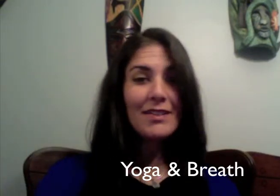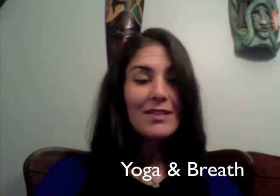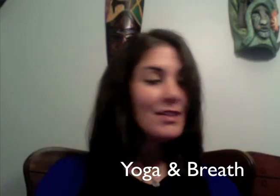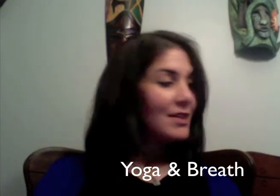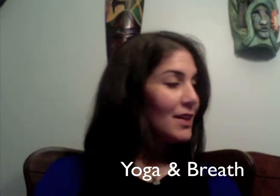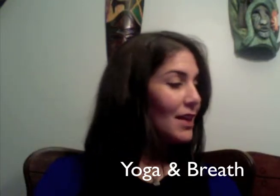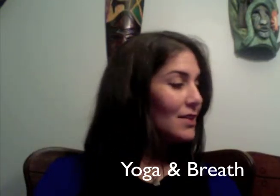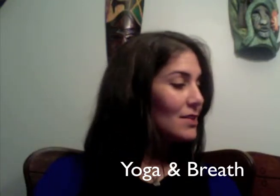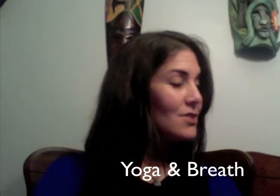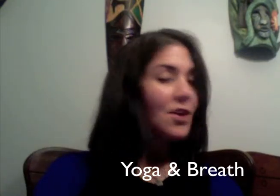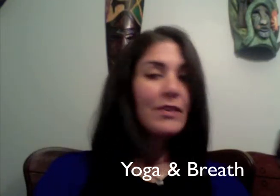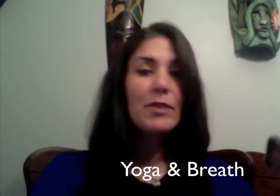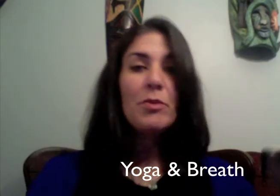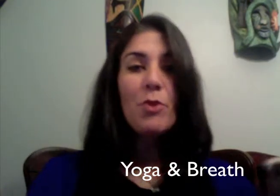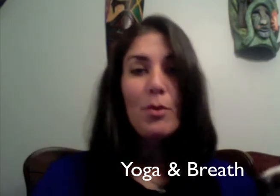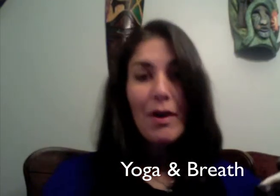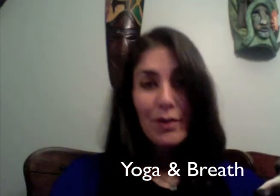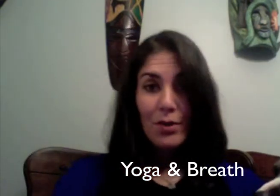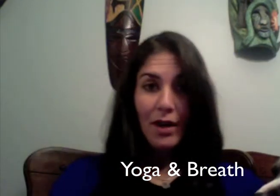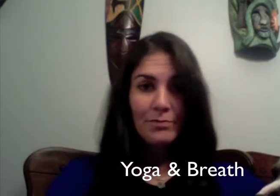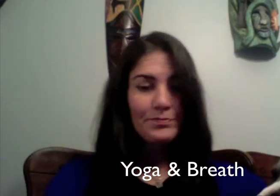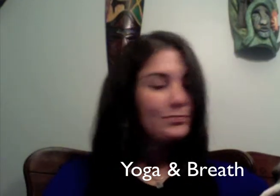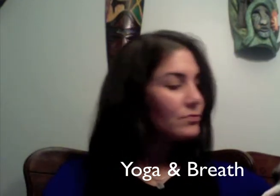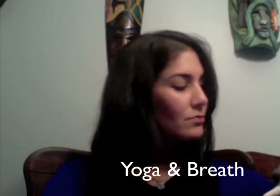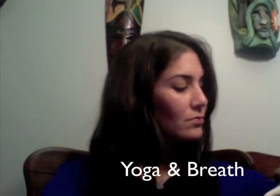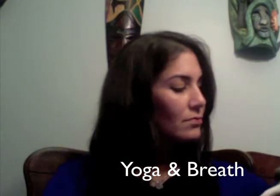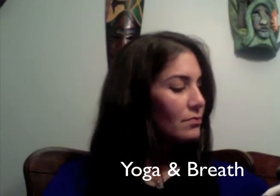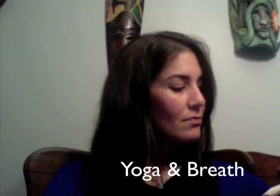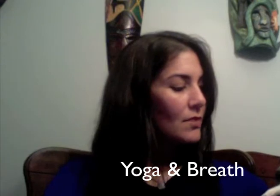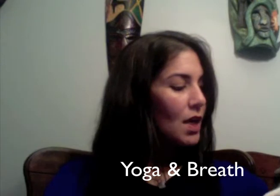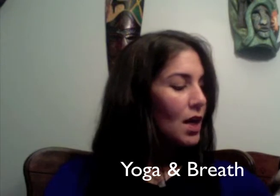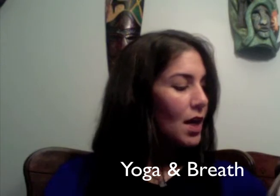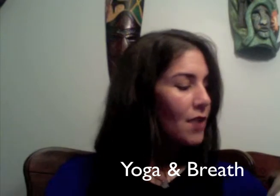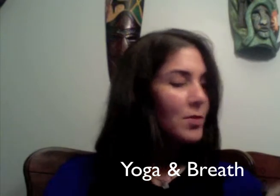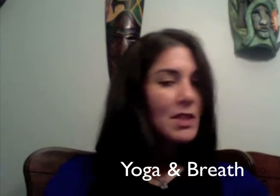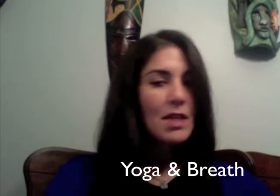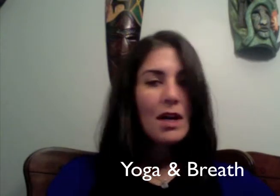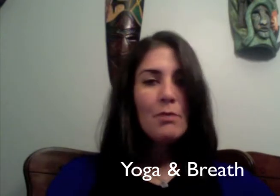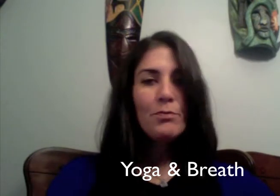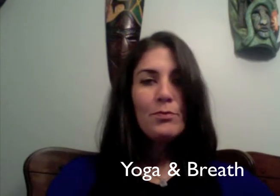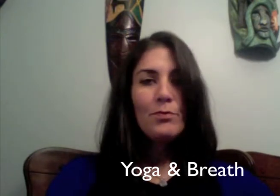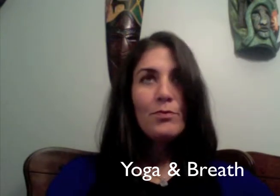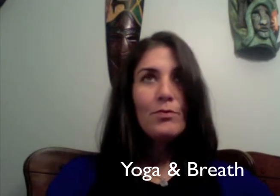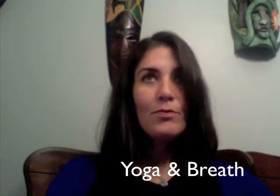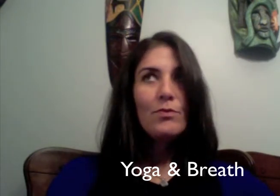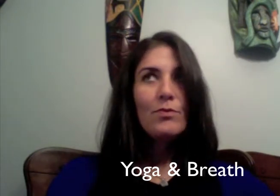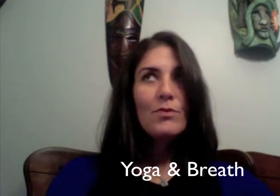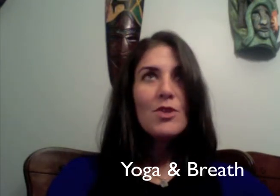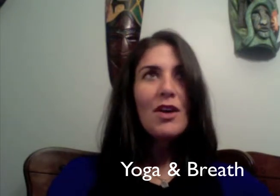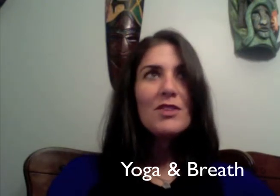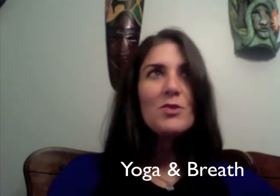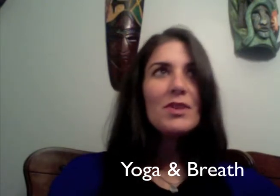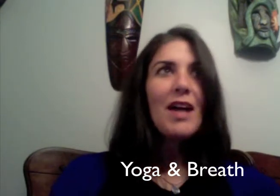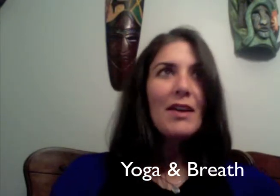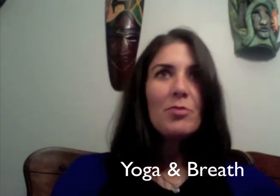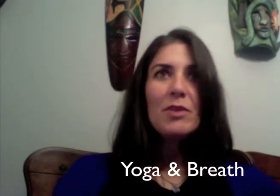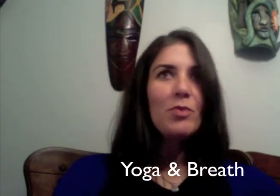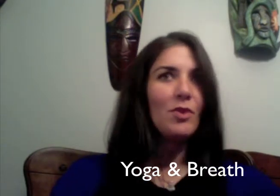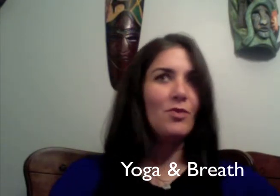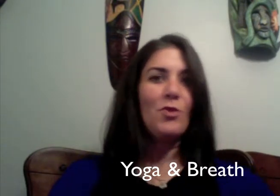and talk a little bit more about yoga I've been talking to a lot of people former